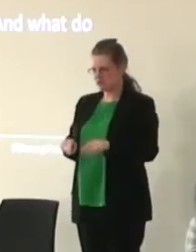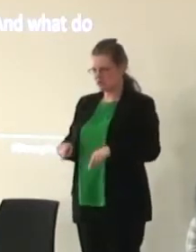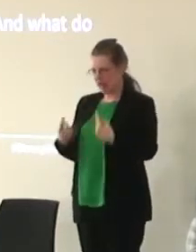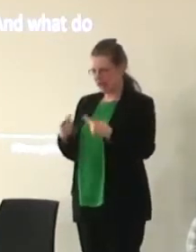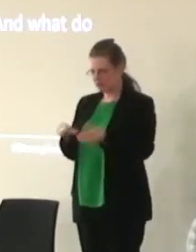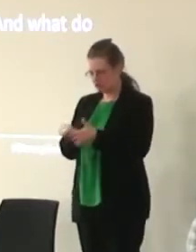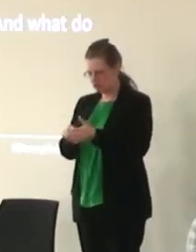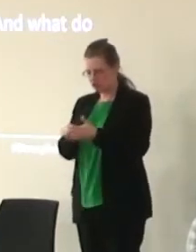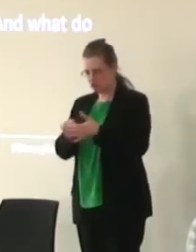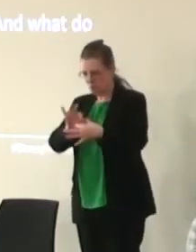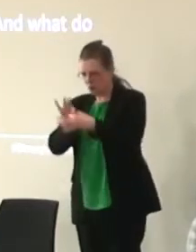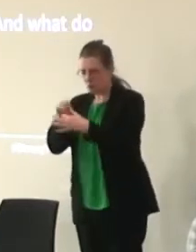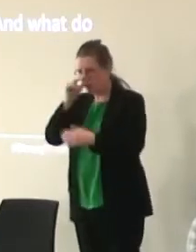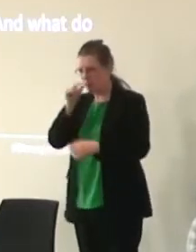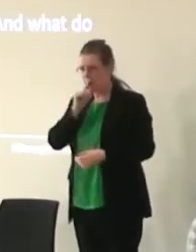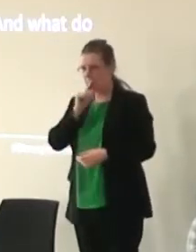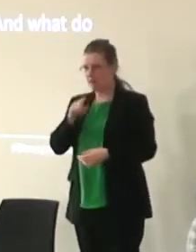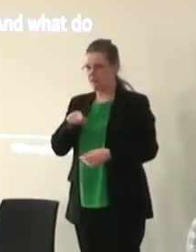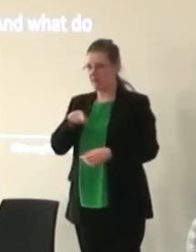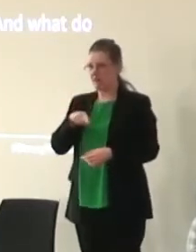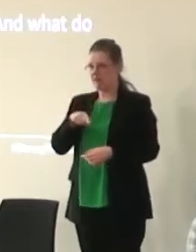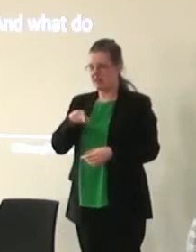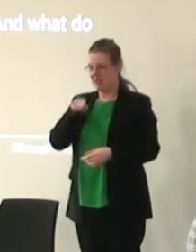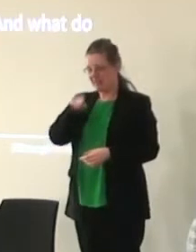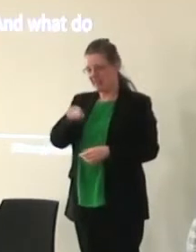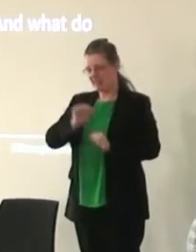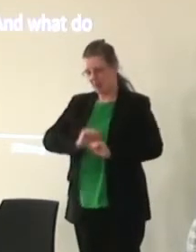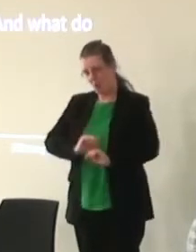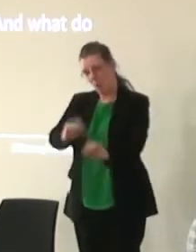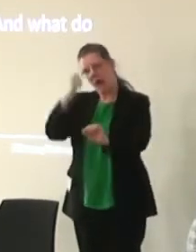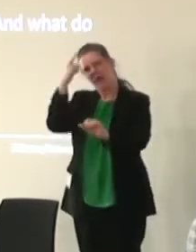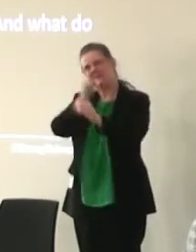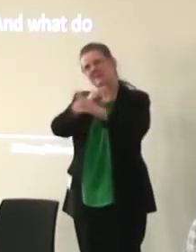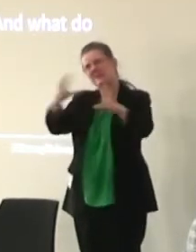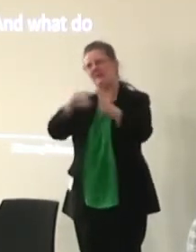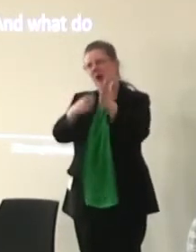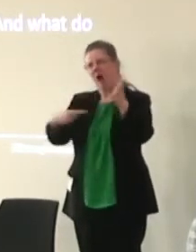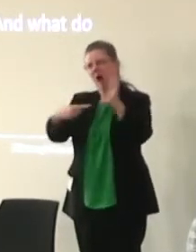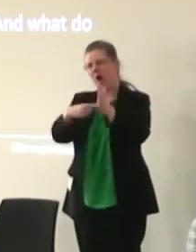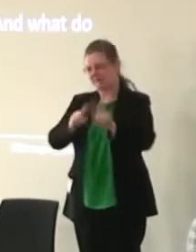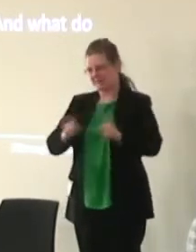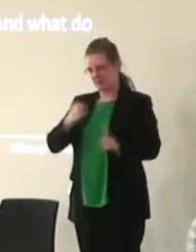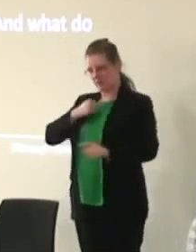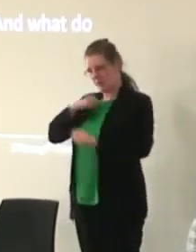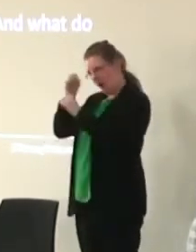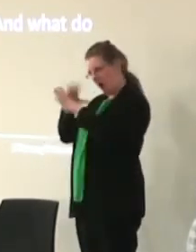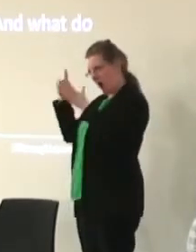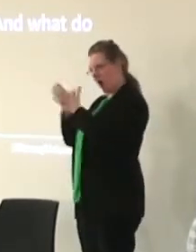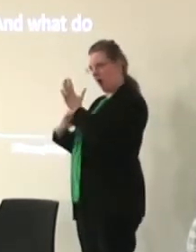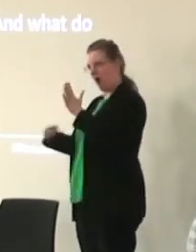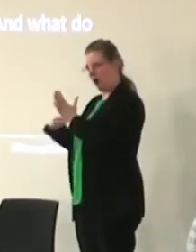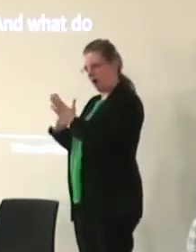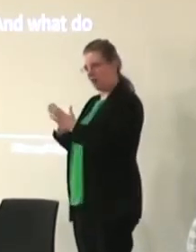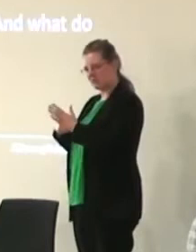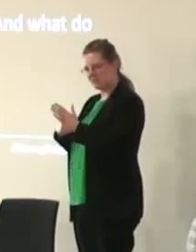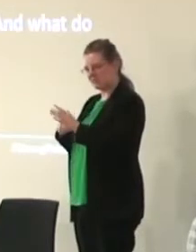moment because their view of what art looks like isn't necessarily ours anymore and isn't necessarily our funders and that's